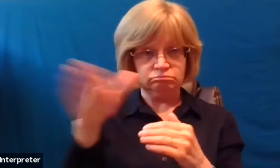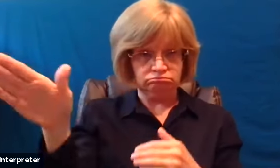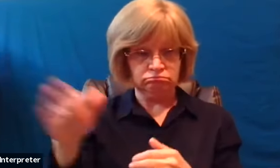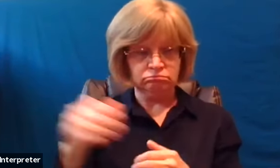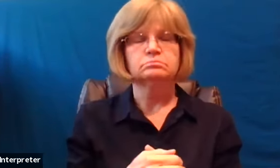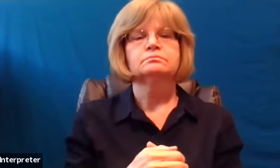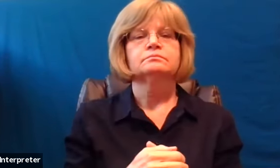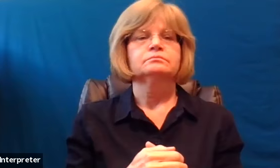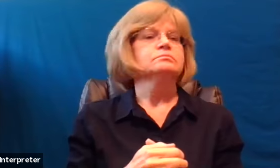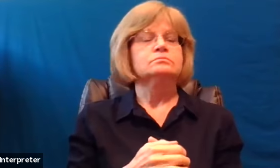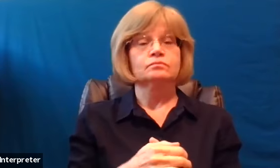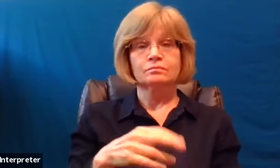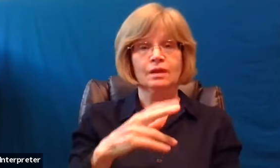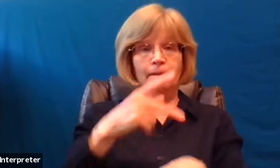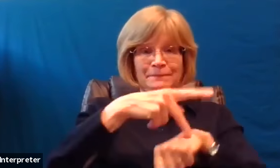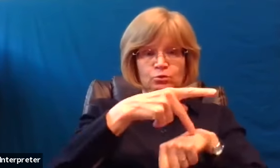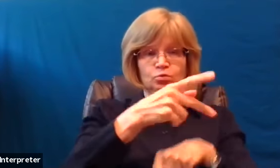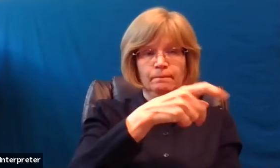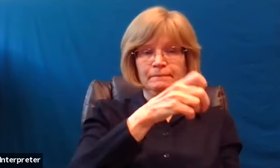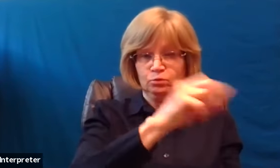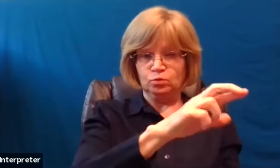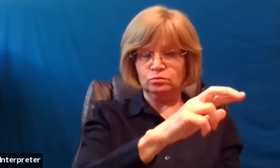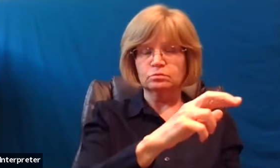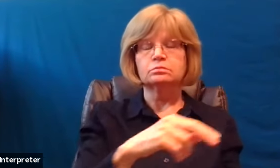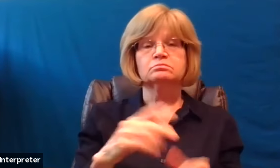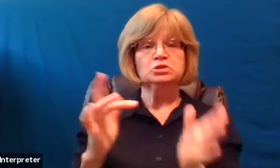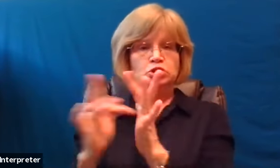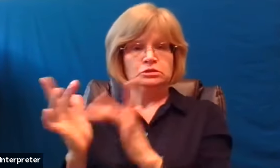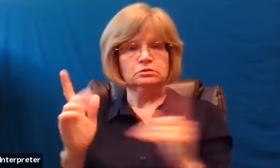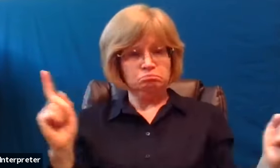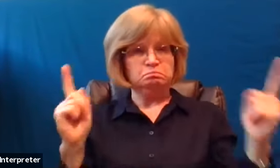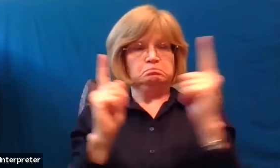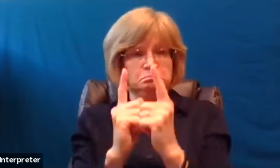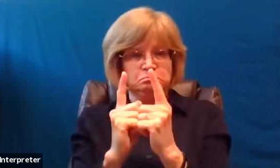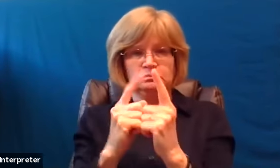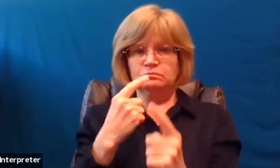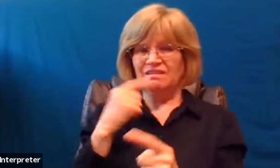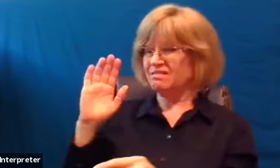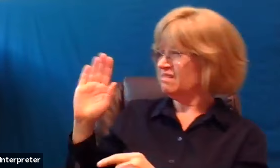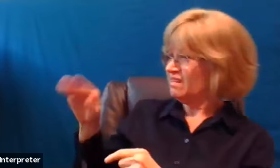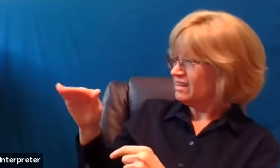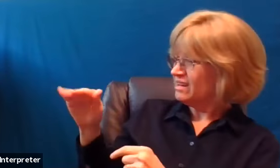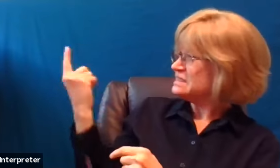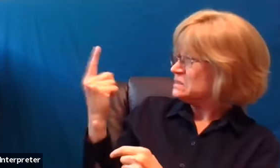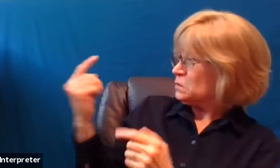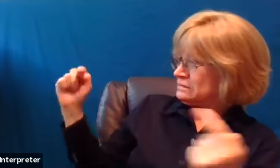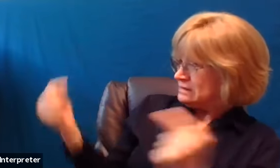then peter came and said to jesus lord if another member of the church sins against me how often should i forgive